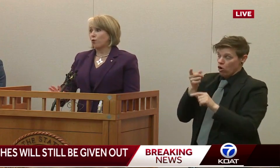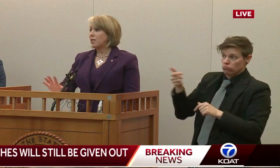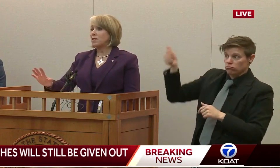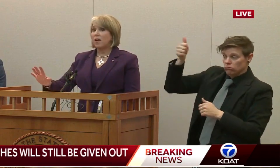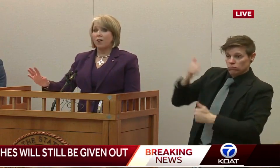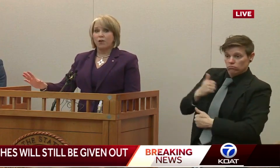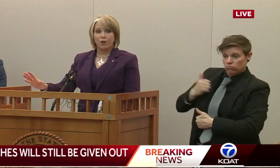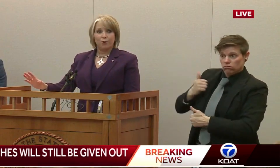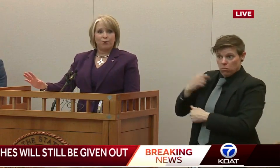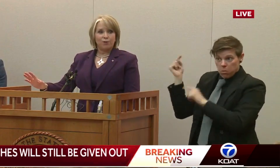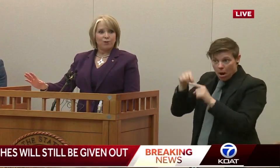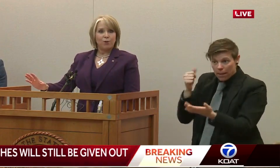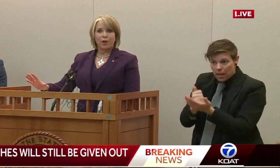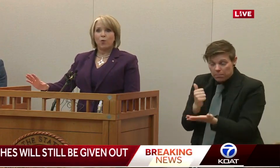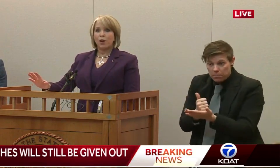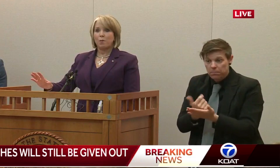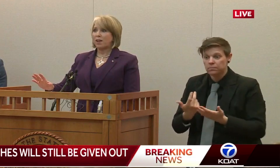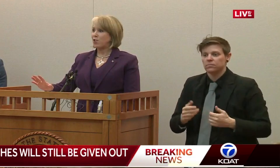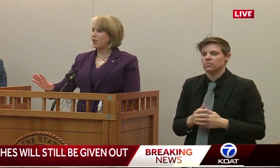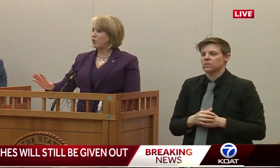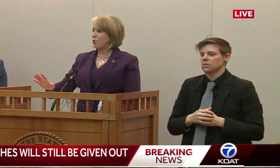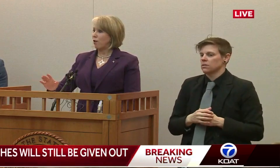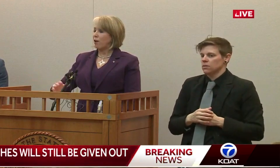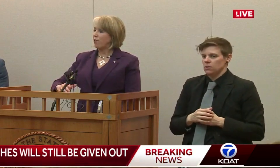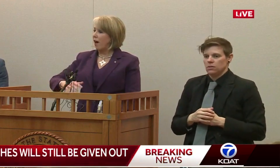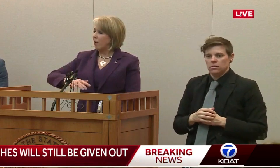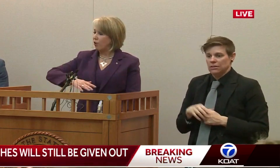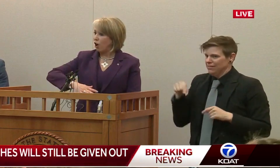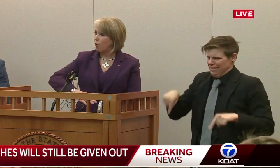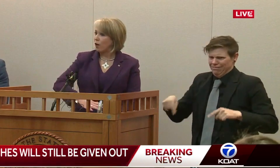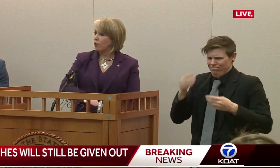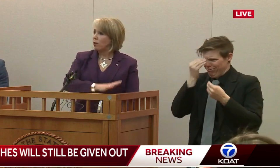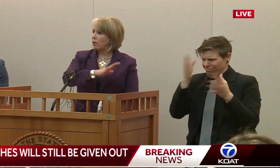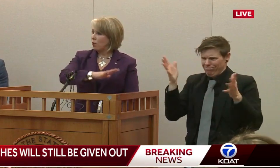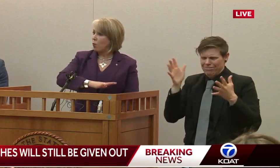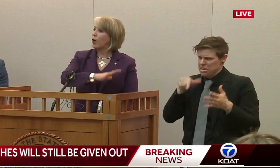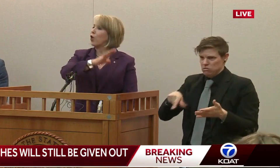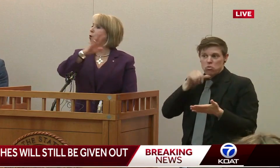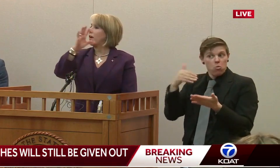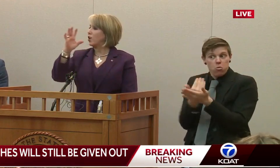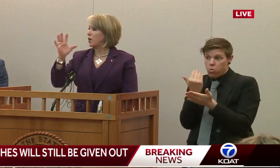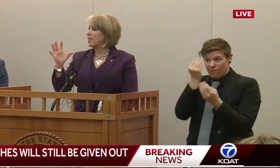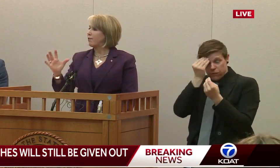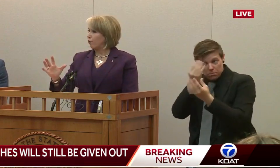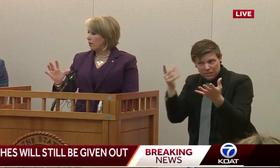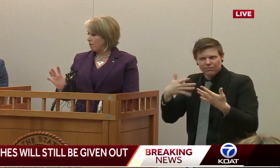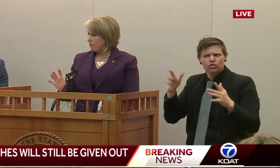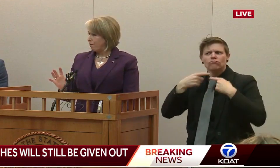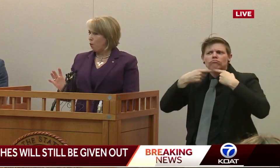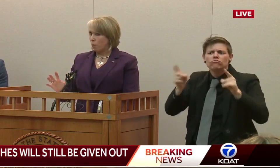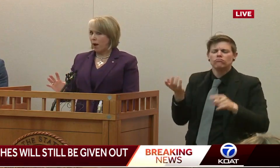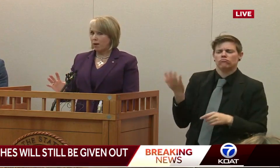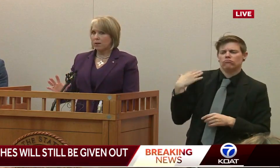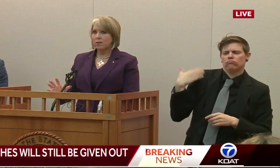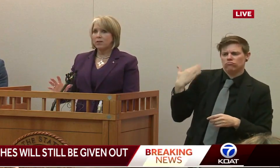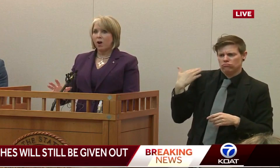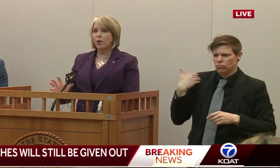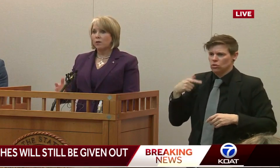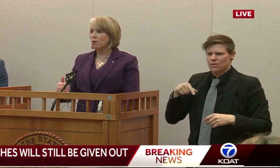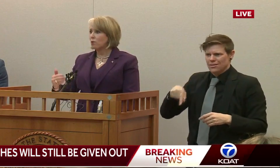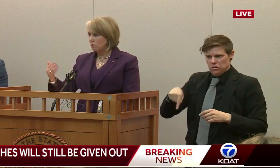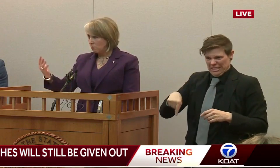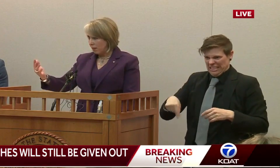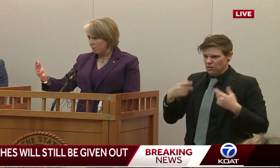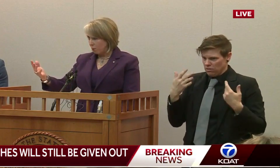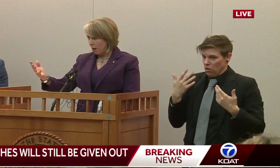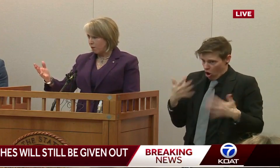first order, this is not new. So I don't want New Mexicans to think that, you know, we're going into a different format. This is